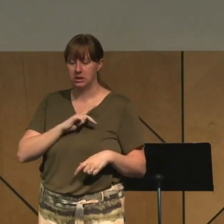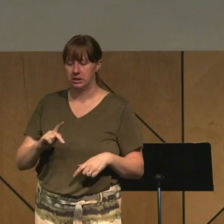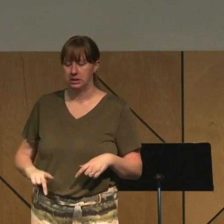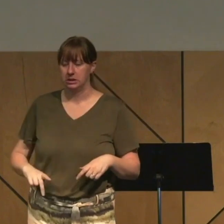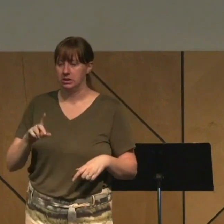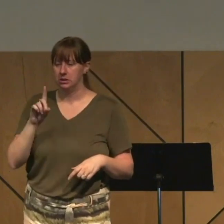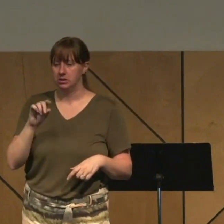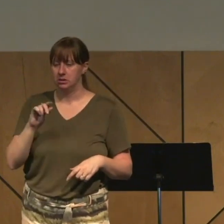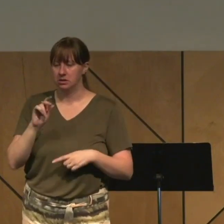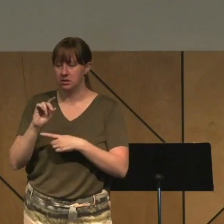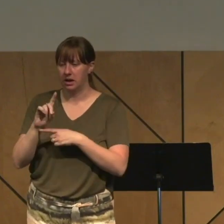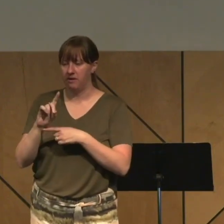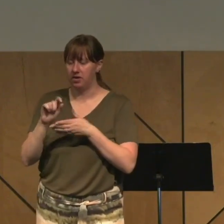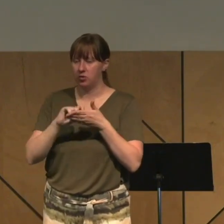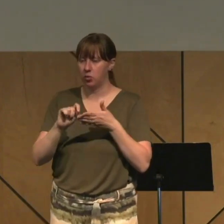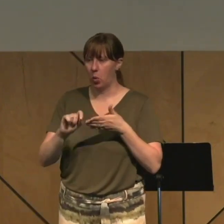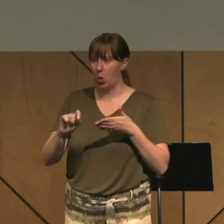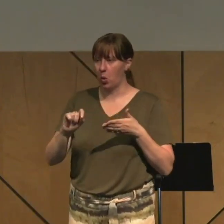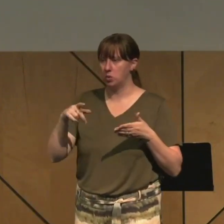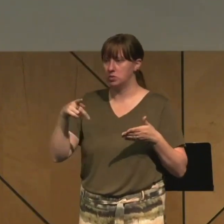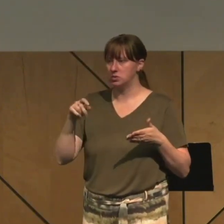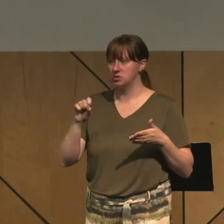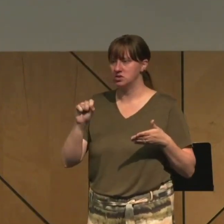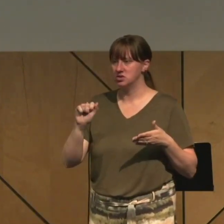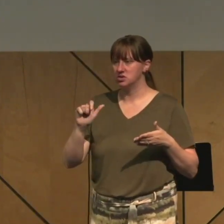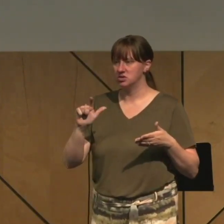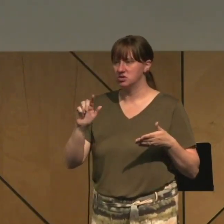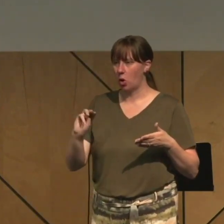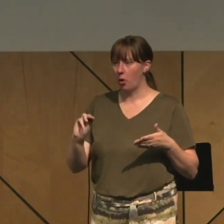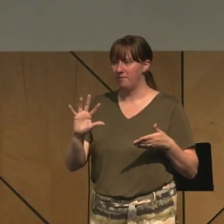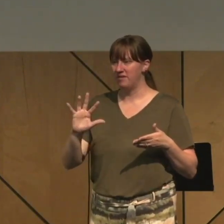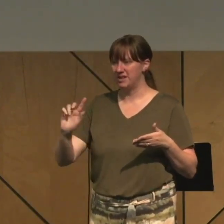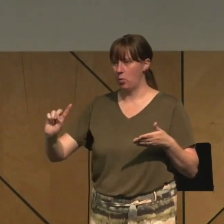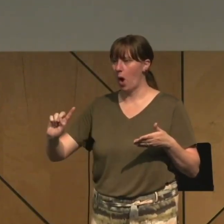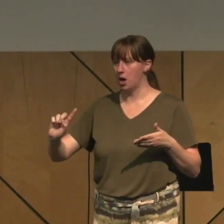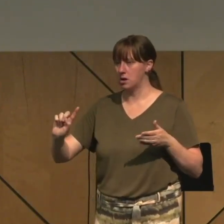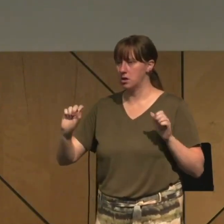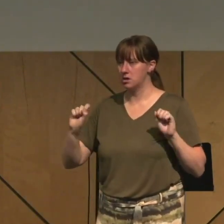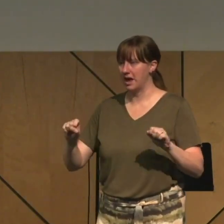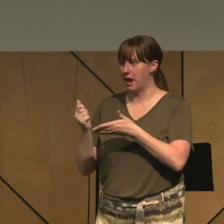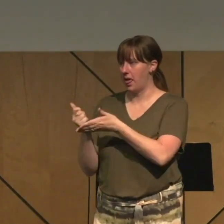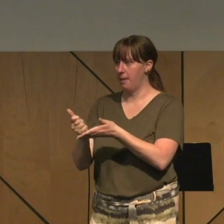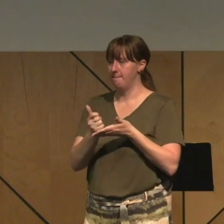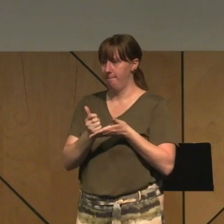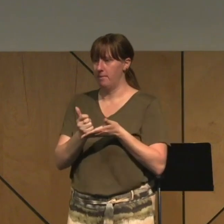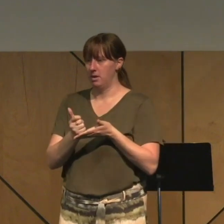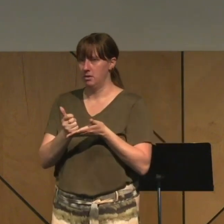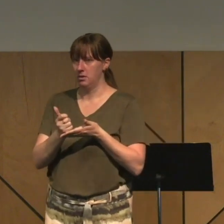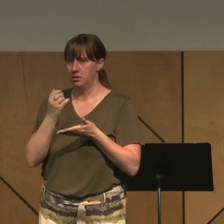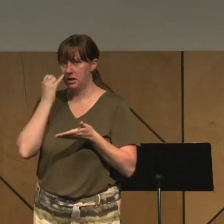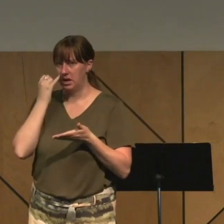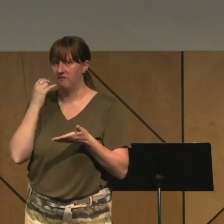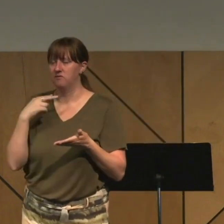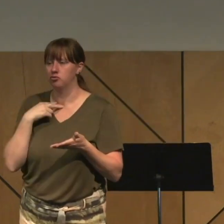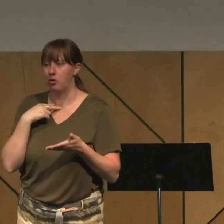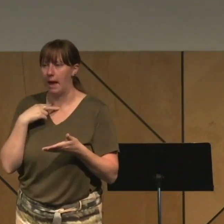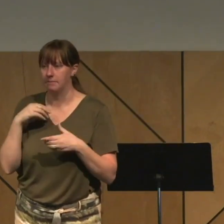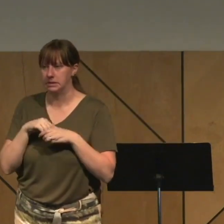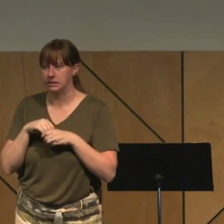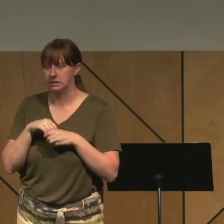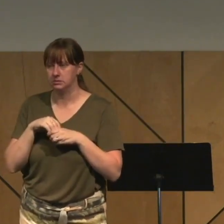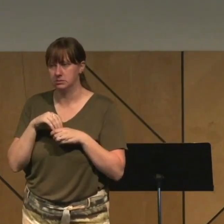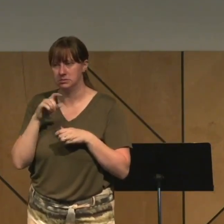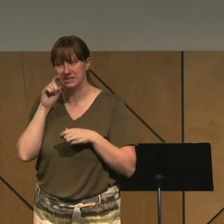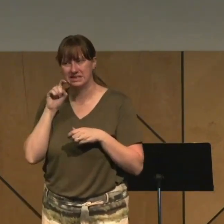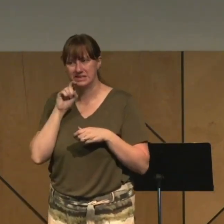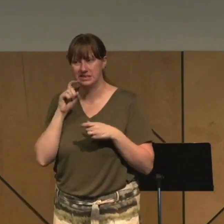51 that I think could help any of us trapped in sexual sin right now. King David wrote in Psalm 51 verse 3,